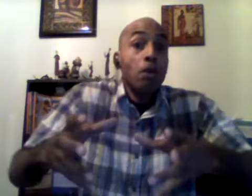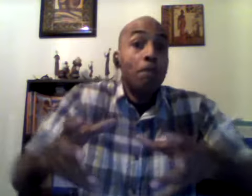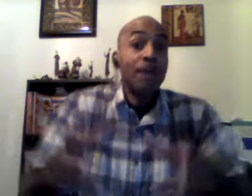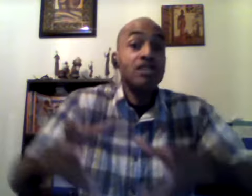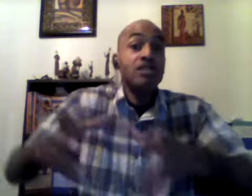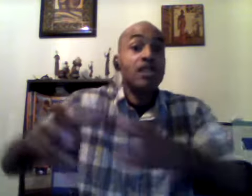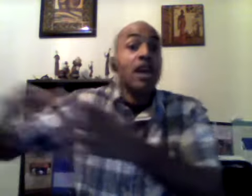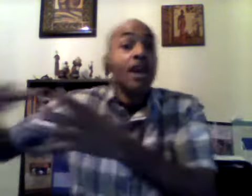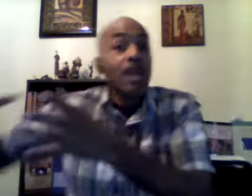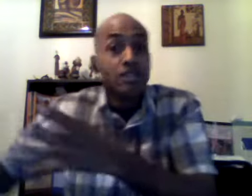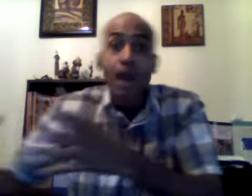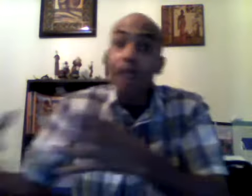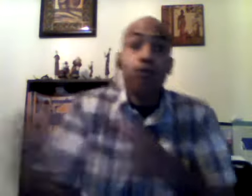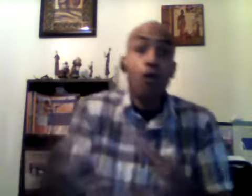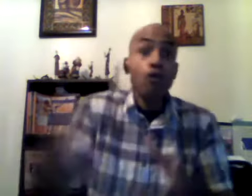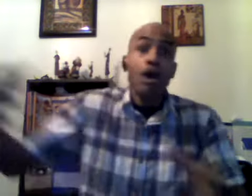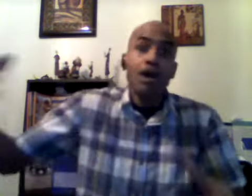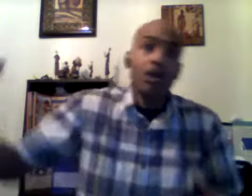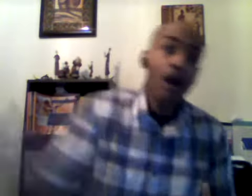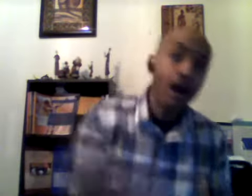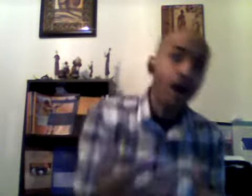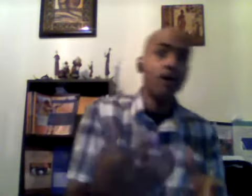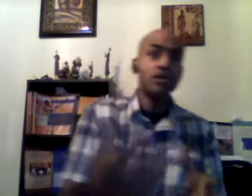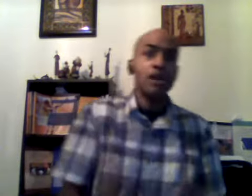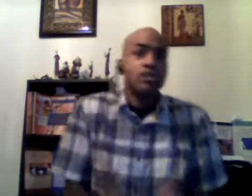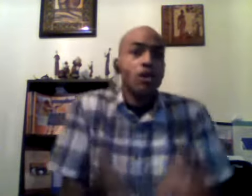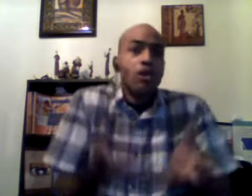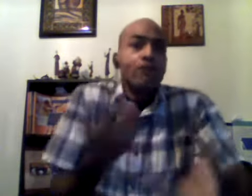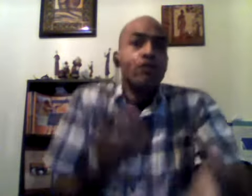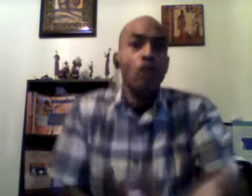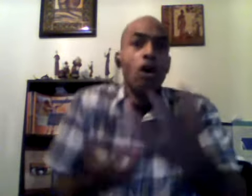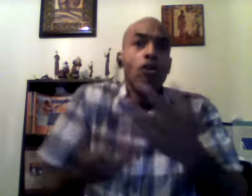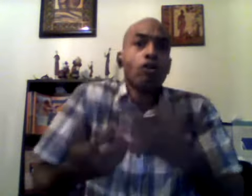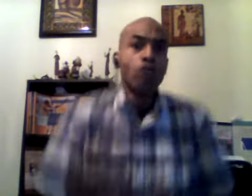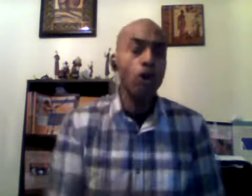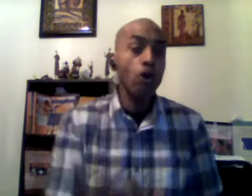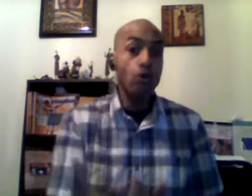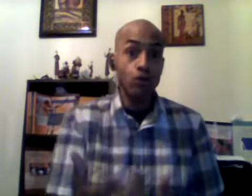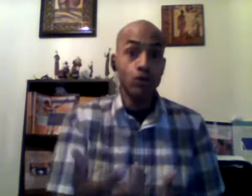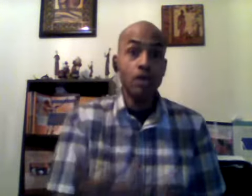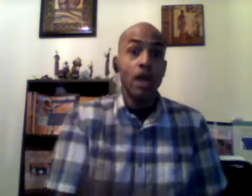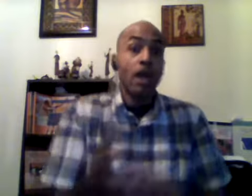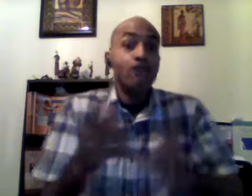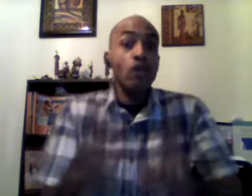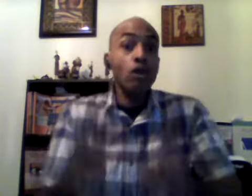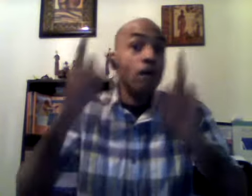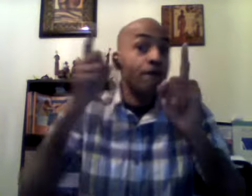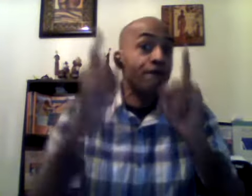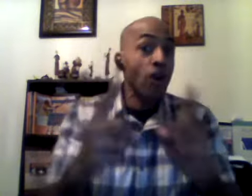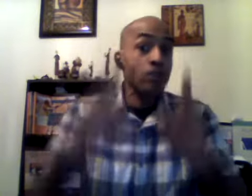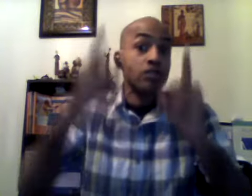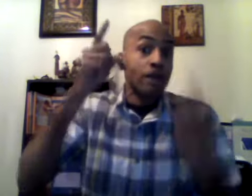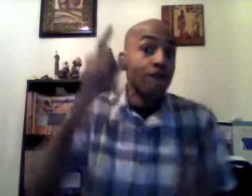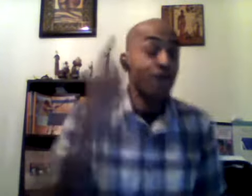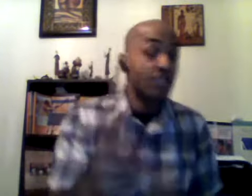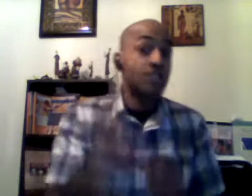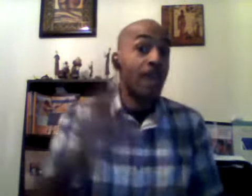obesity is a root cause so if you don't lose if you don't first fix that